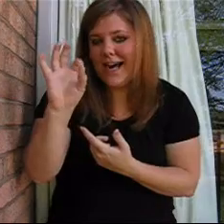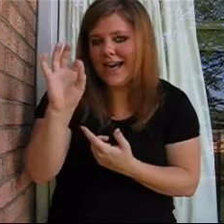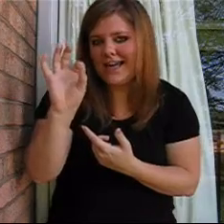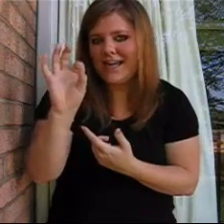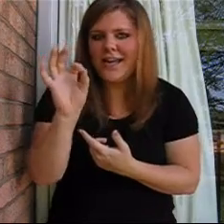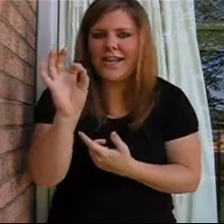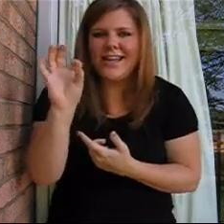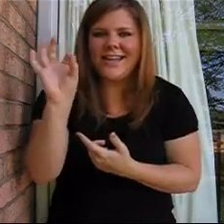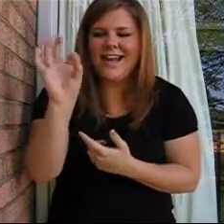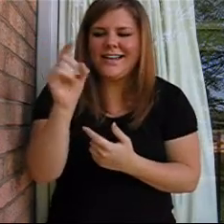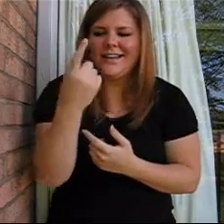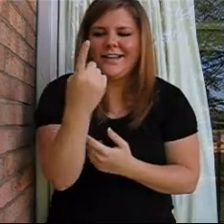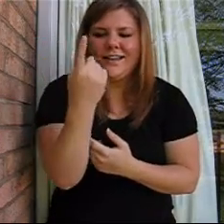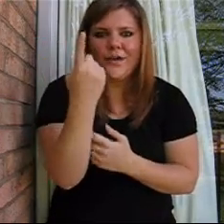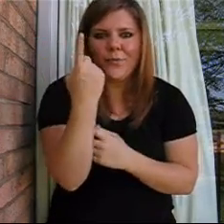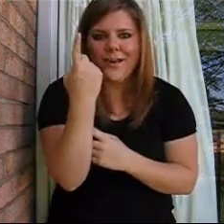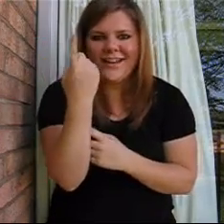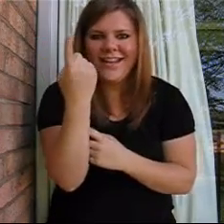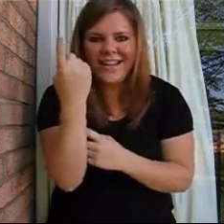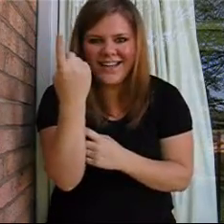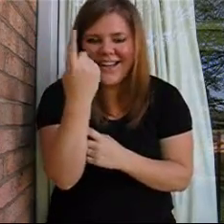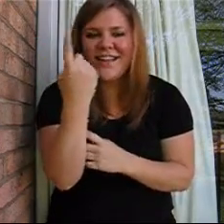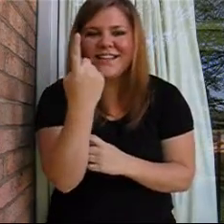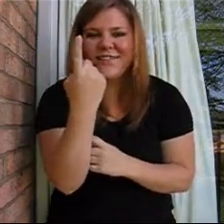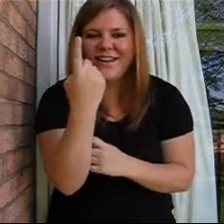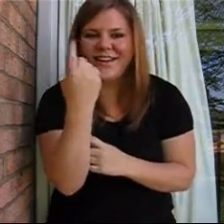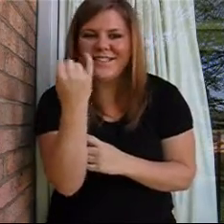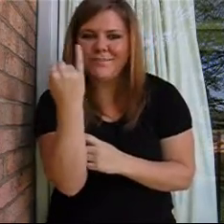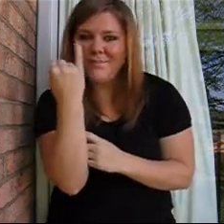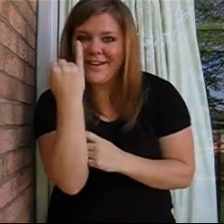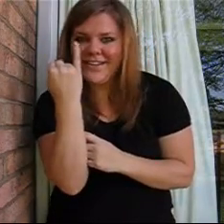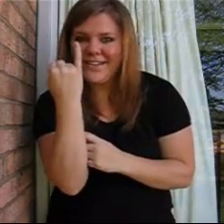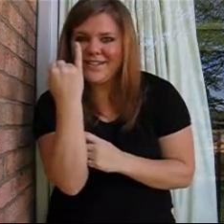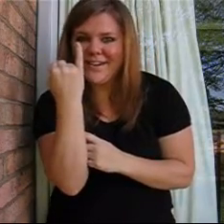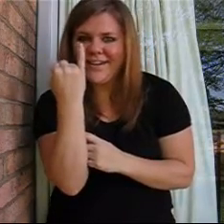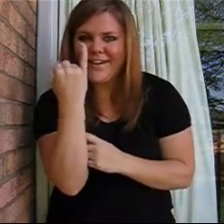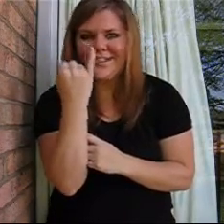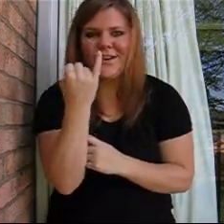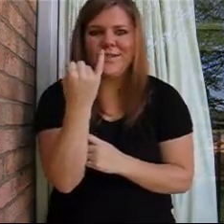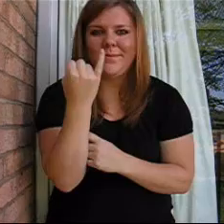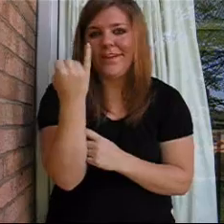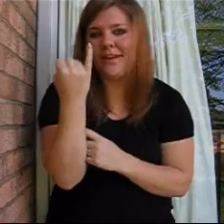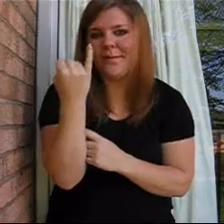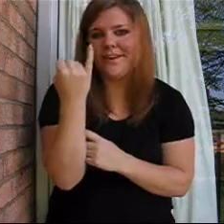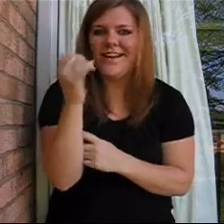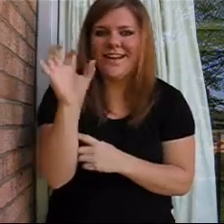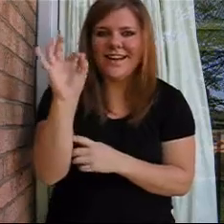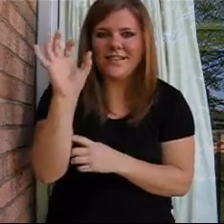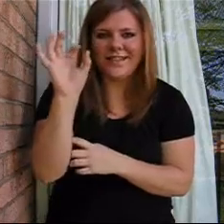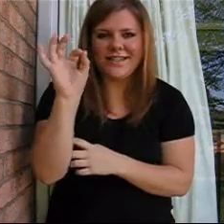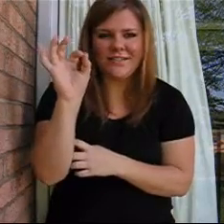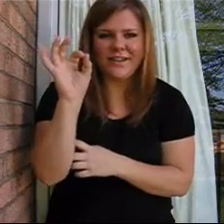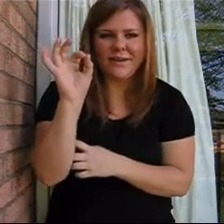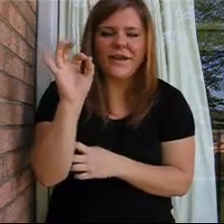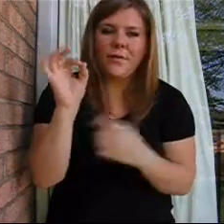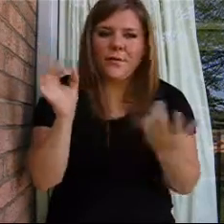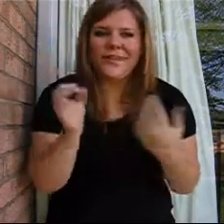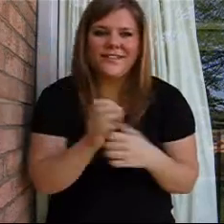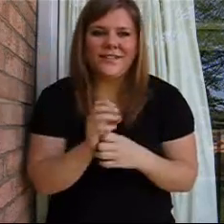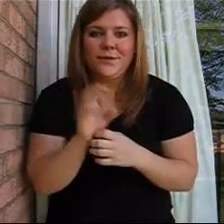9, 9, 1. This finger is bigger than this finger, so the bigger number is with this finger. Or you can just